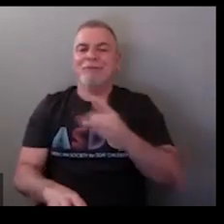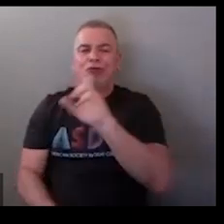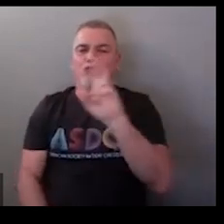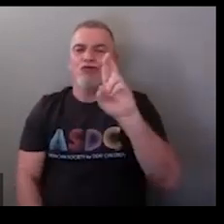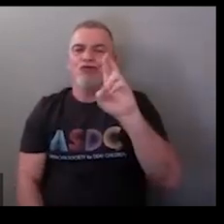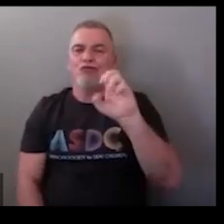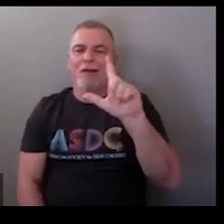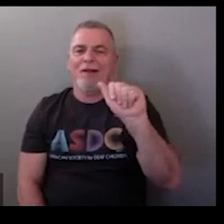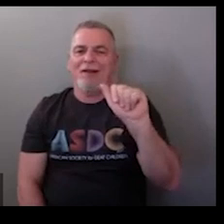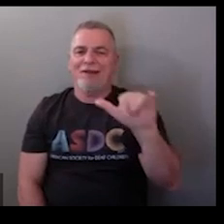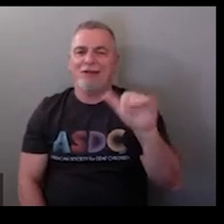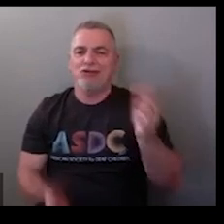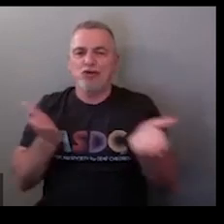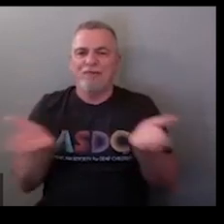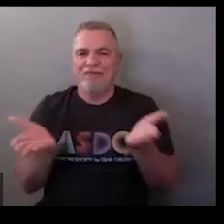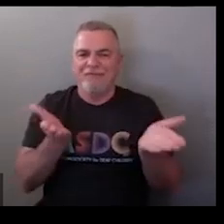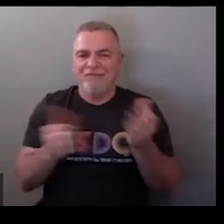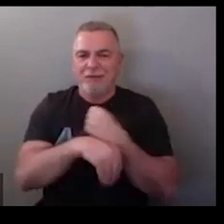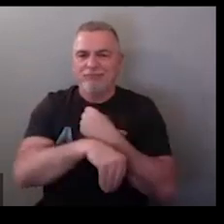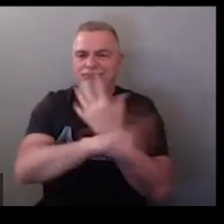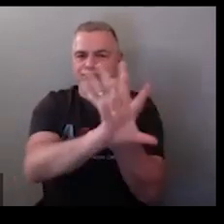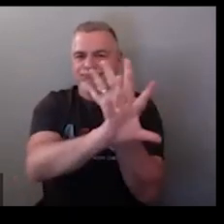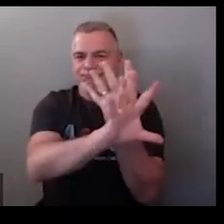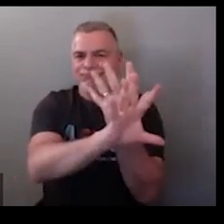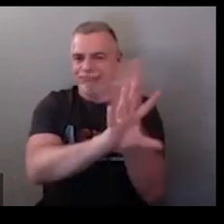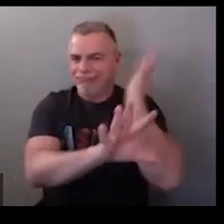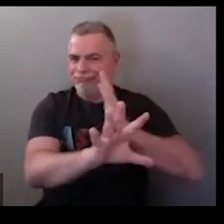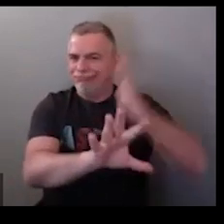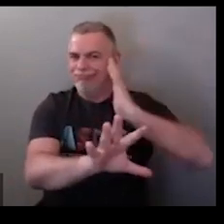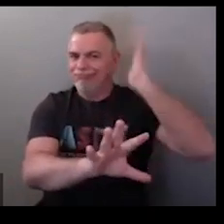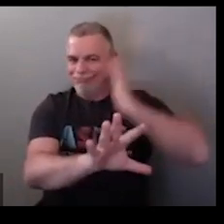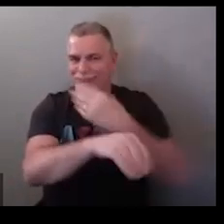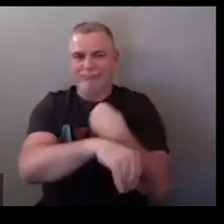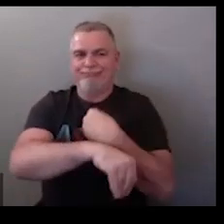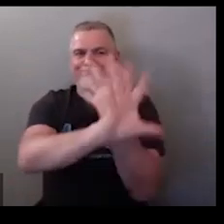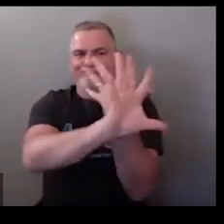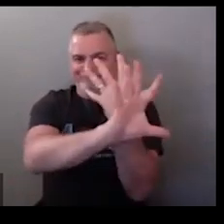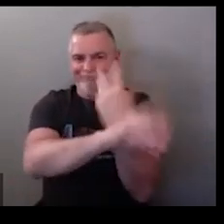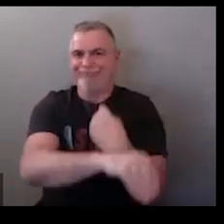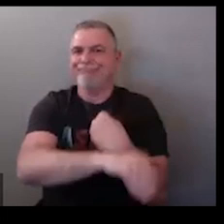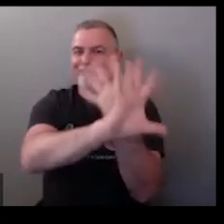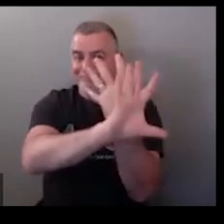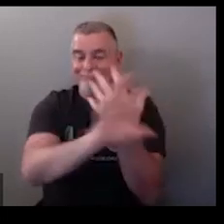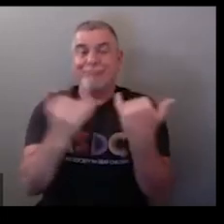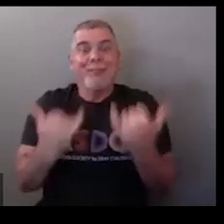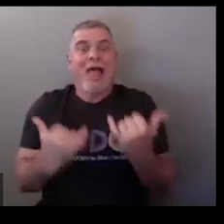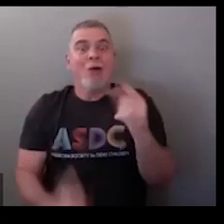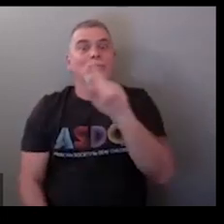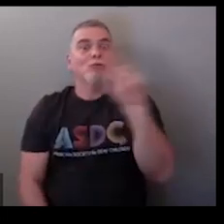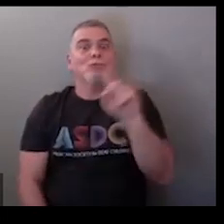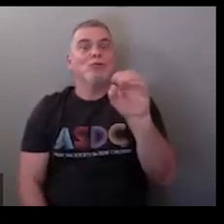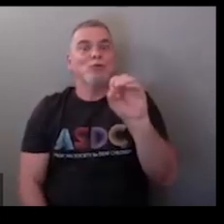so a long time ago we used relay service okay and this was the sign okay